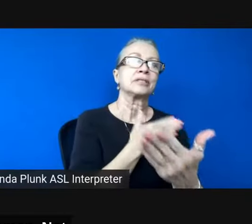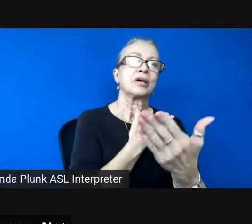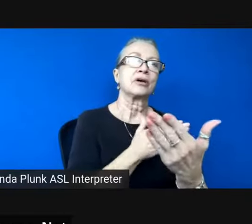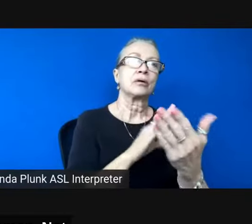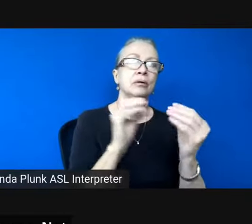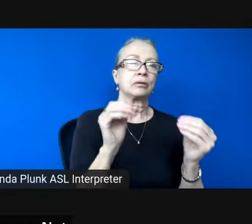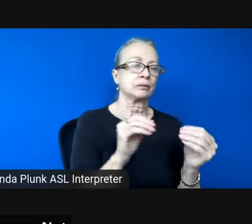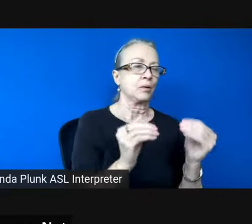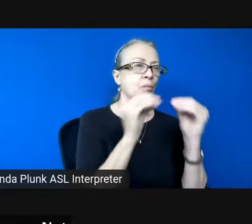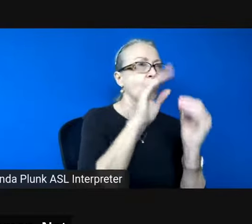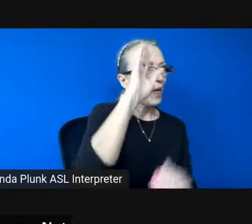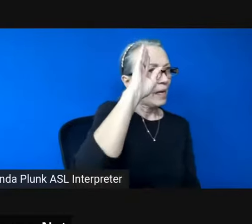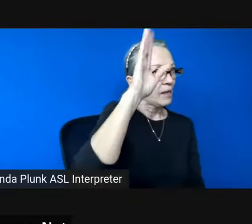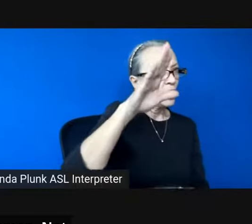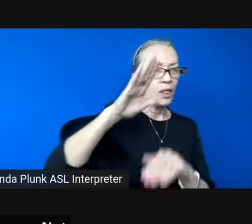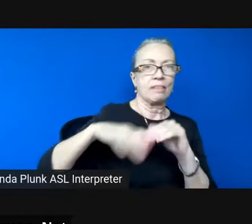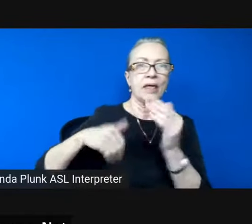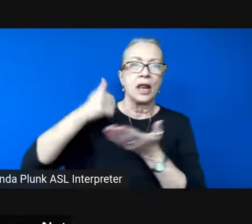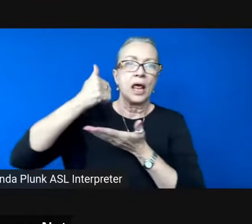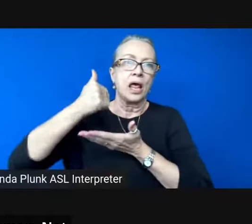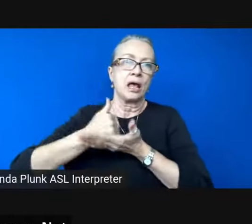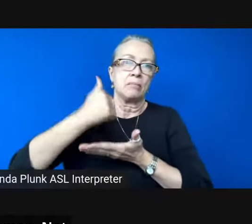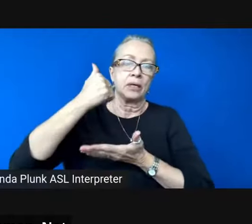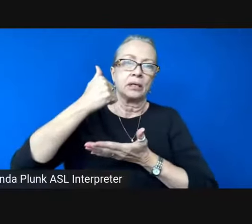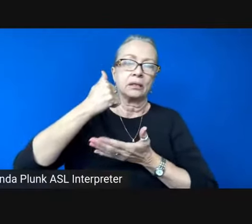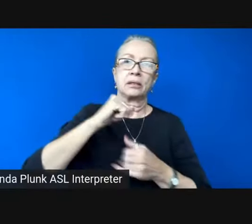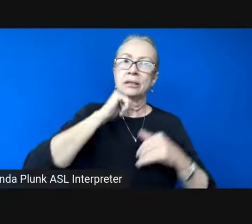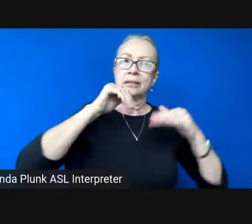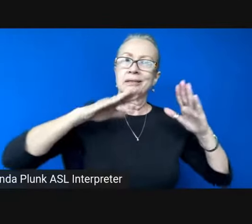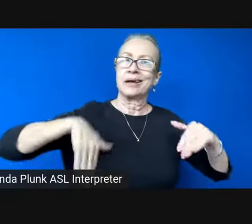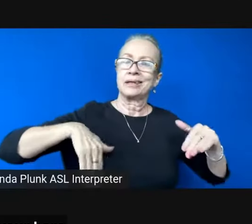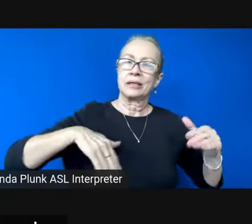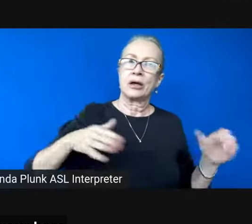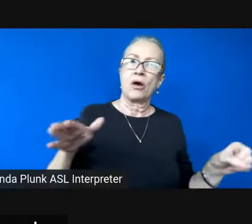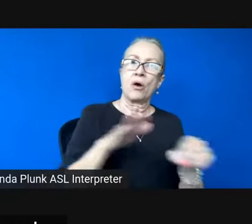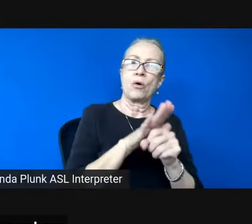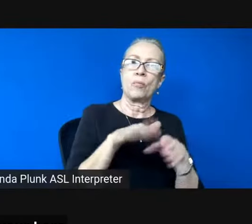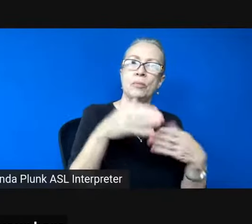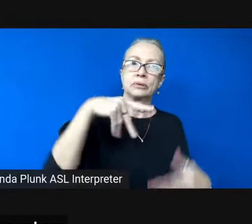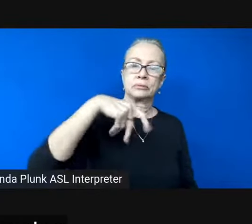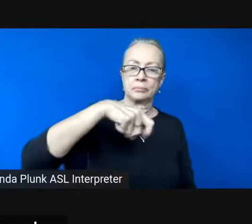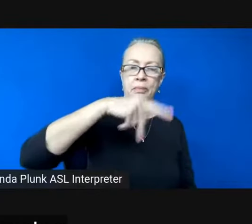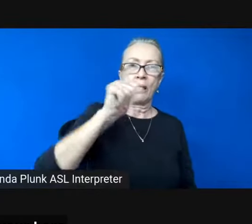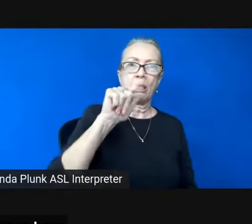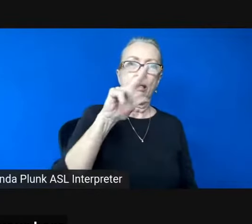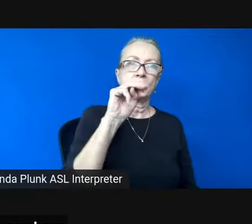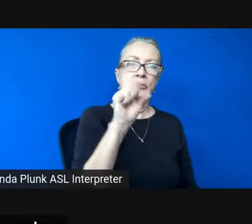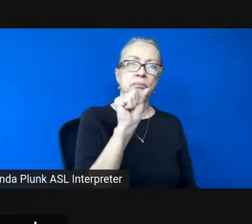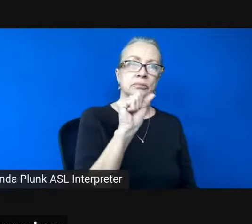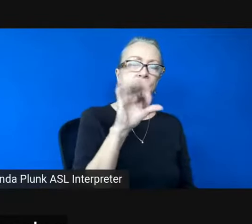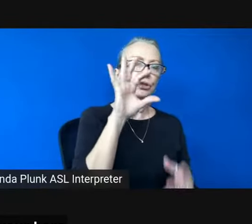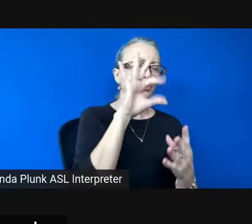than amen. Not yet a whole book of songs. Choose this. Not your